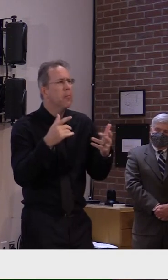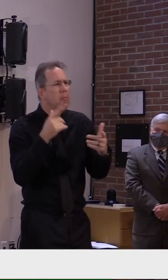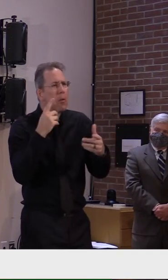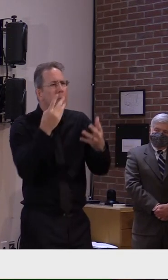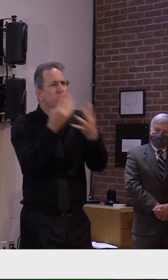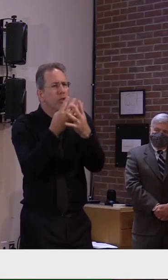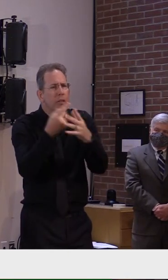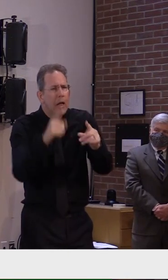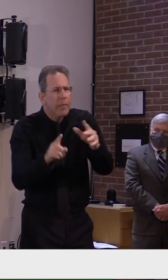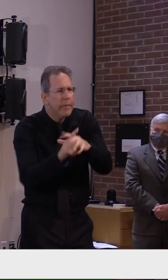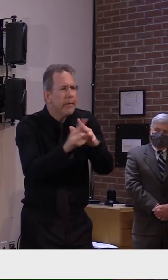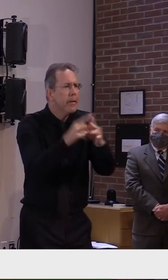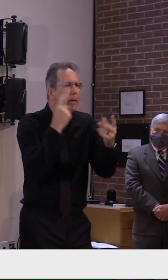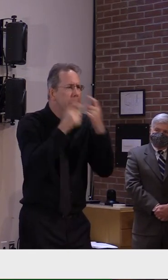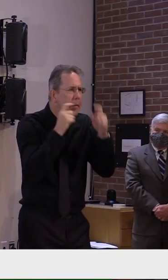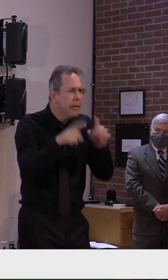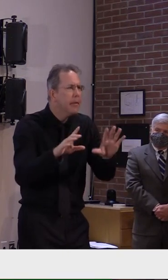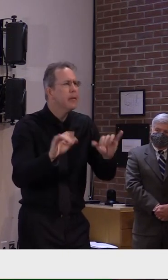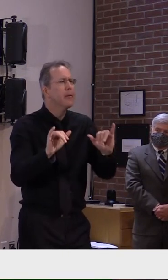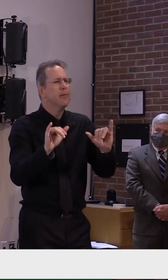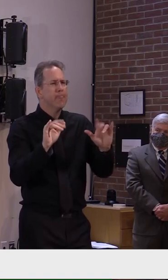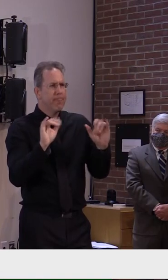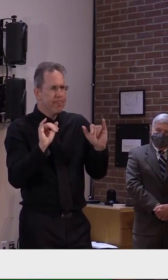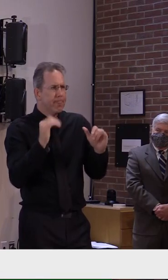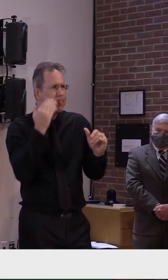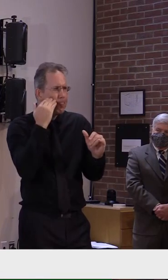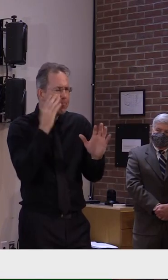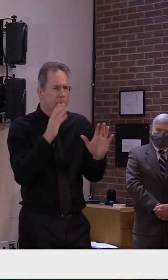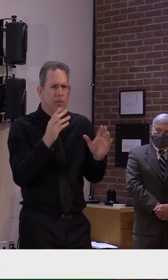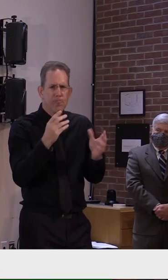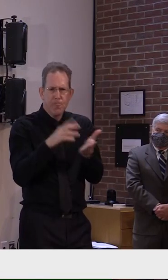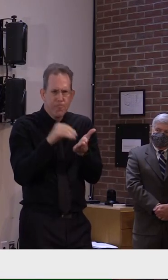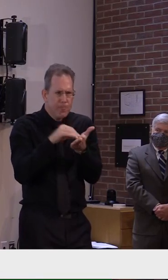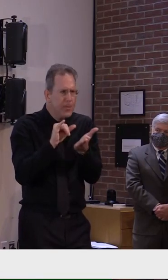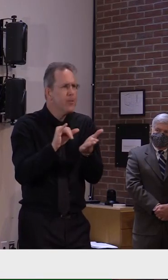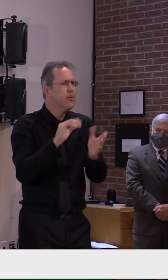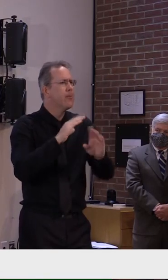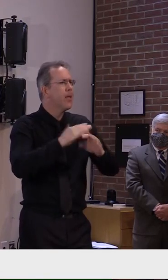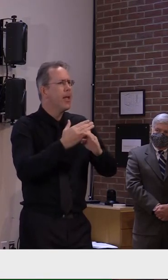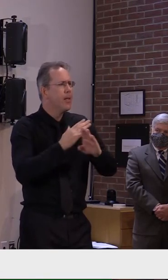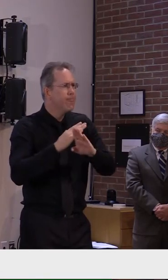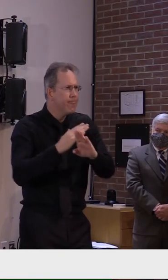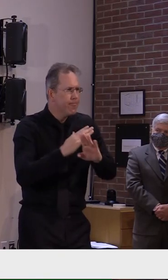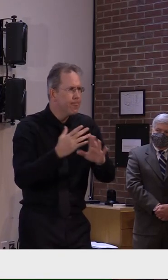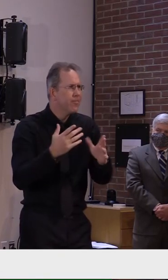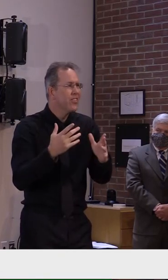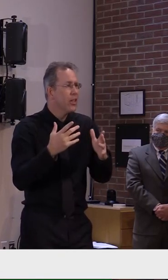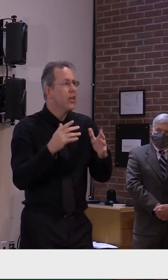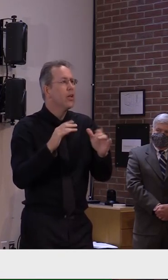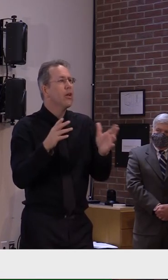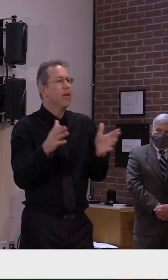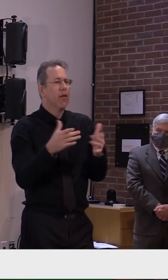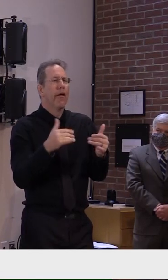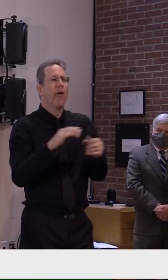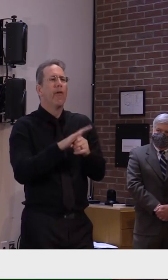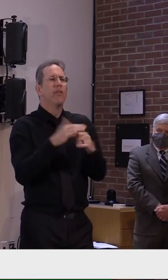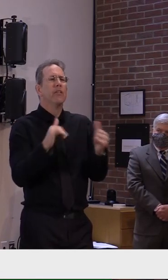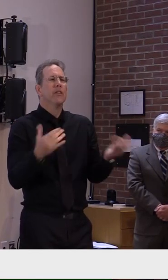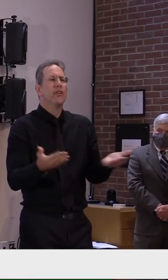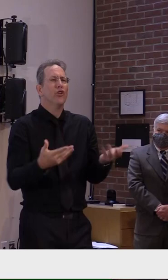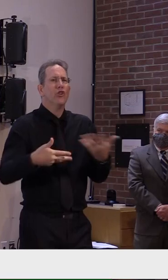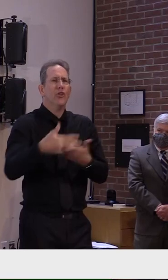constantly that there's a steady level of virus in our communities that has always been there, will continue to be there